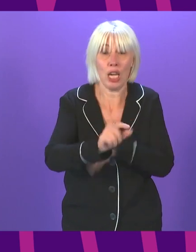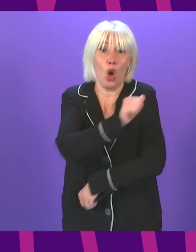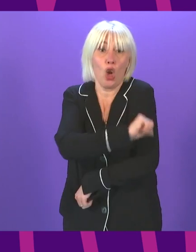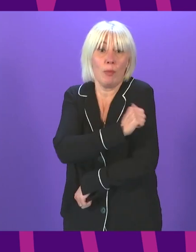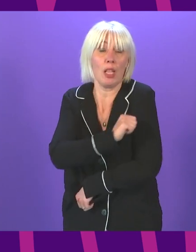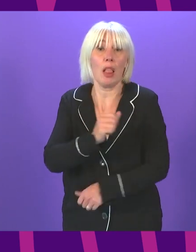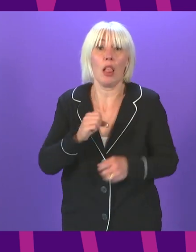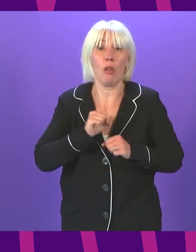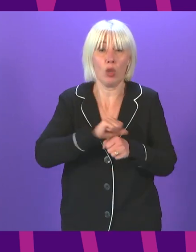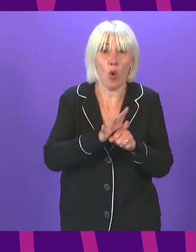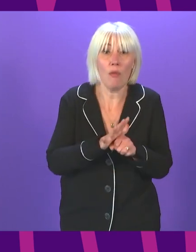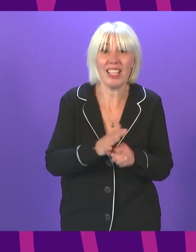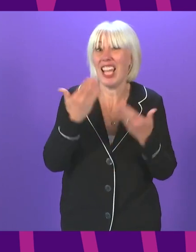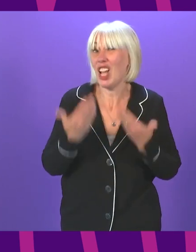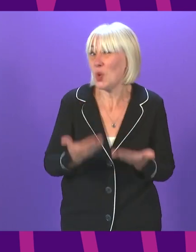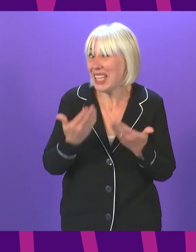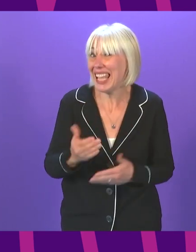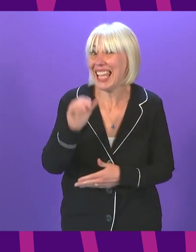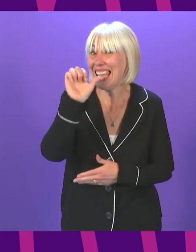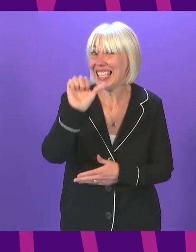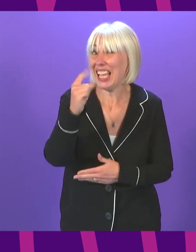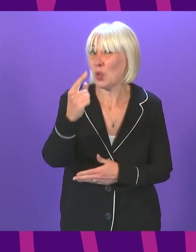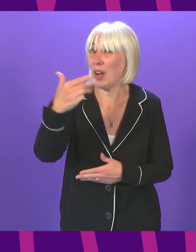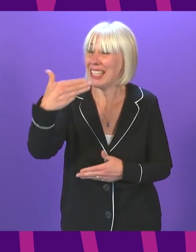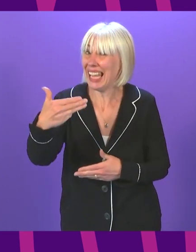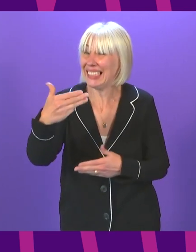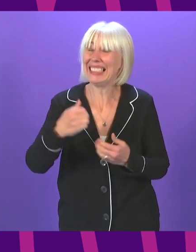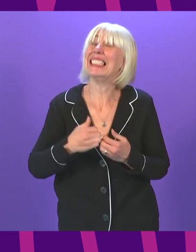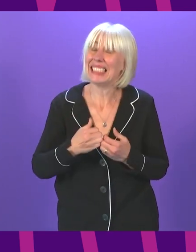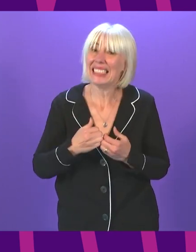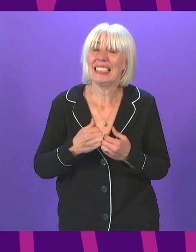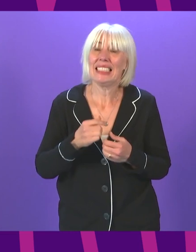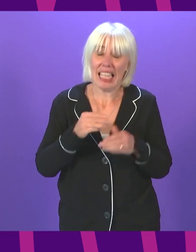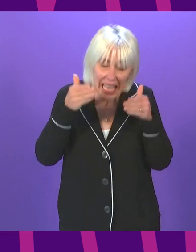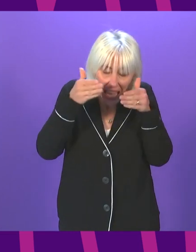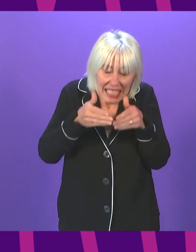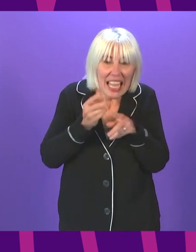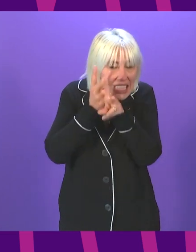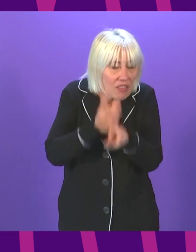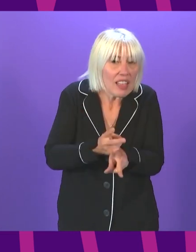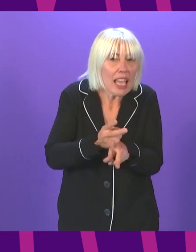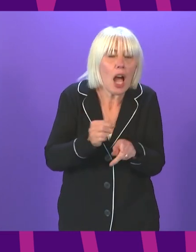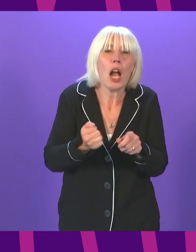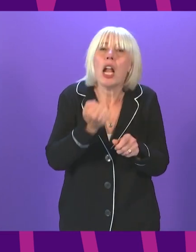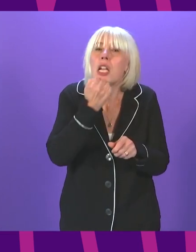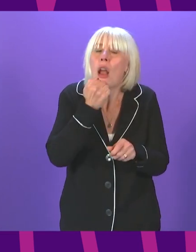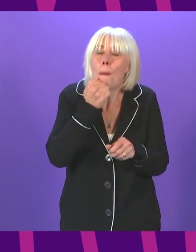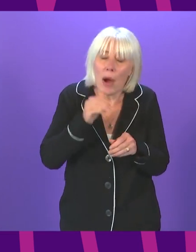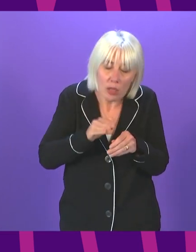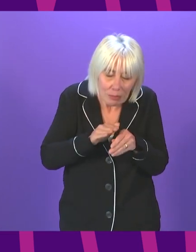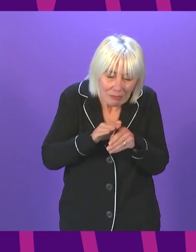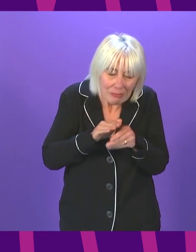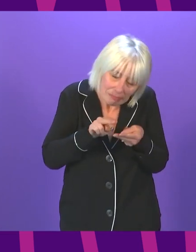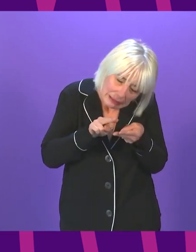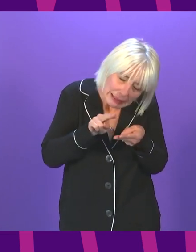Today, there are 629. The number of people in intensive care has risen more slowly, but it has risen.